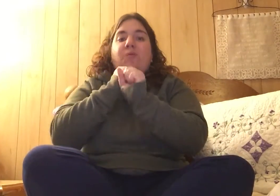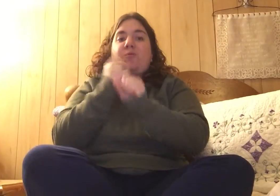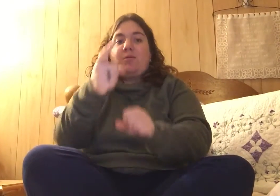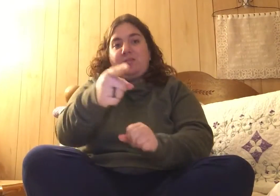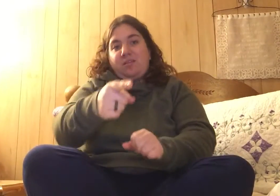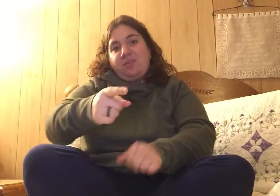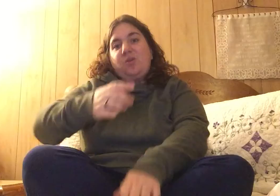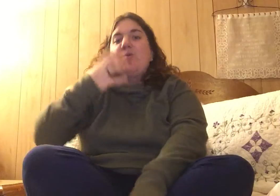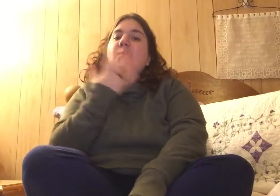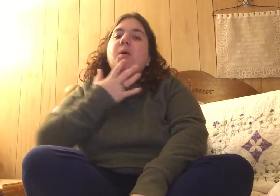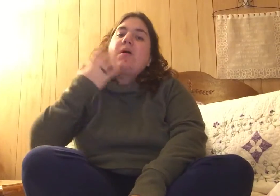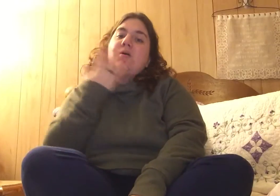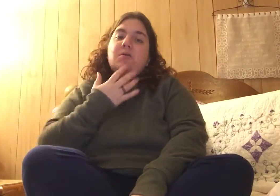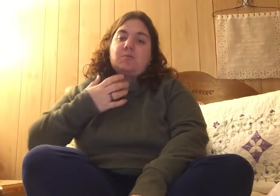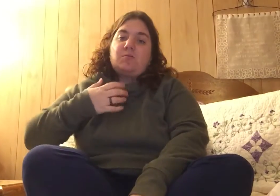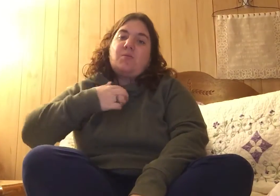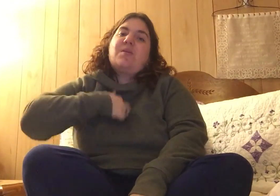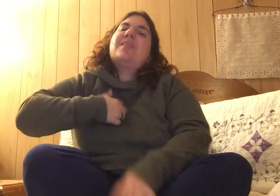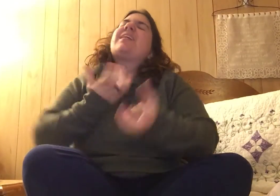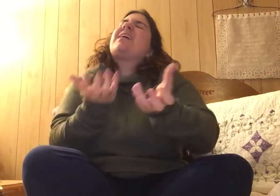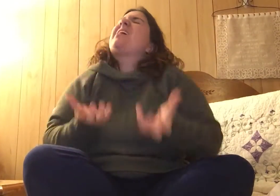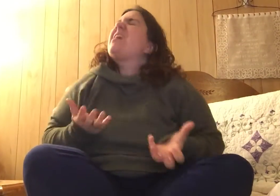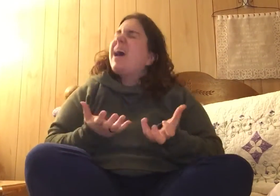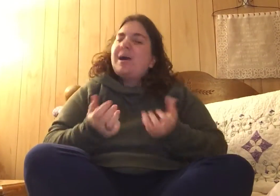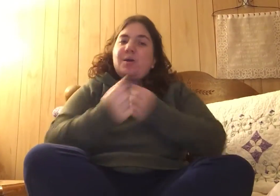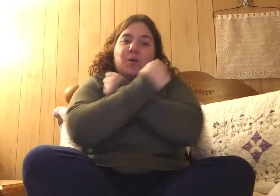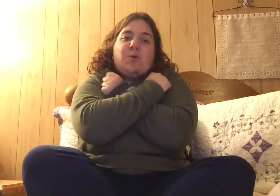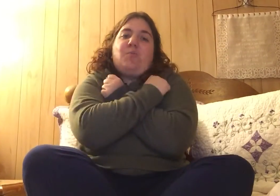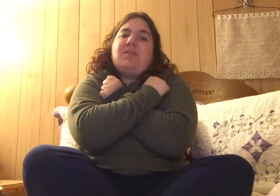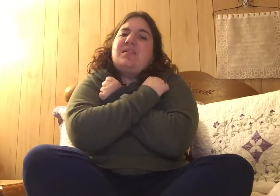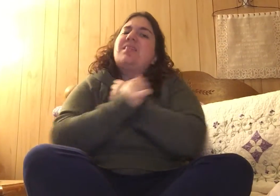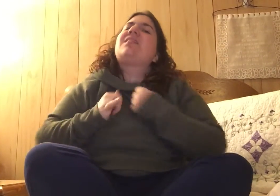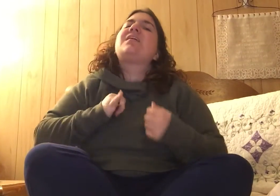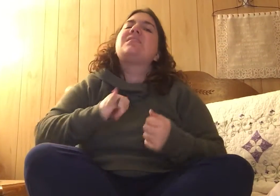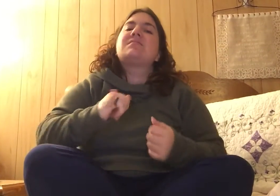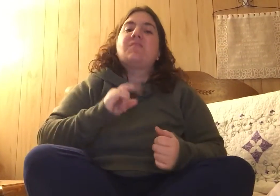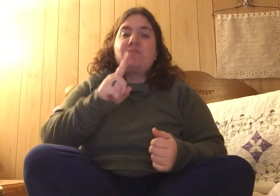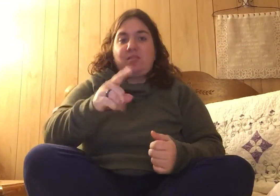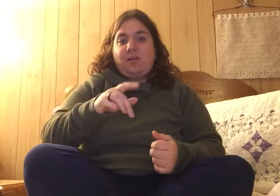to be